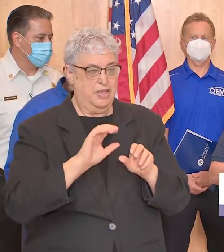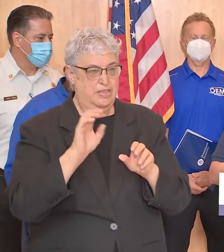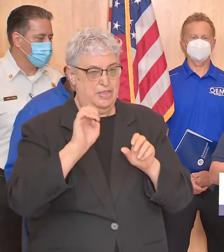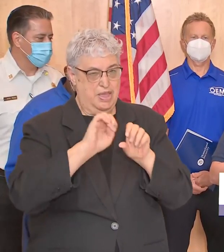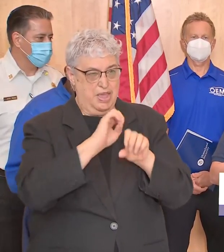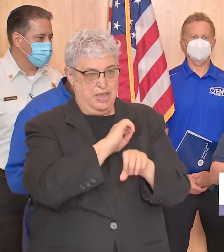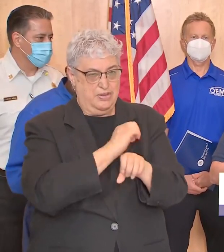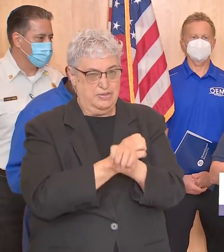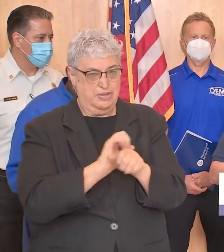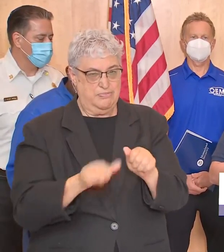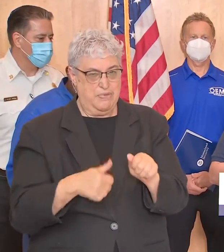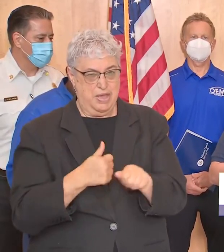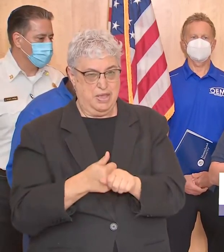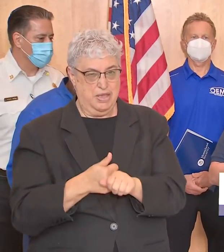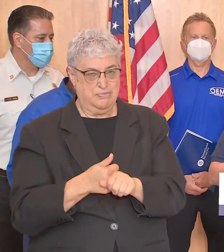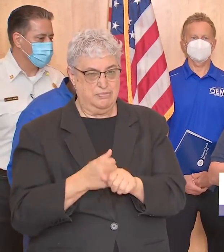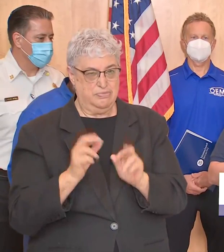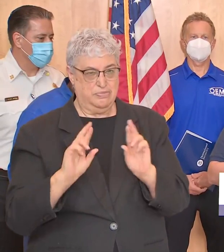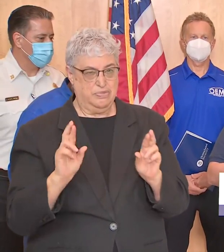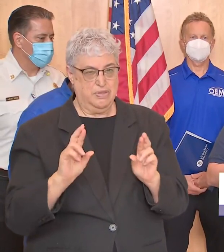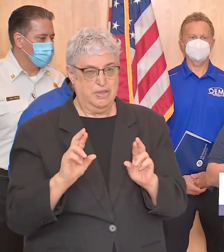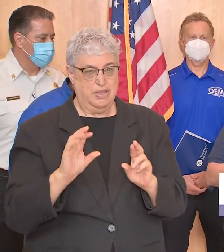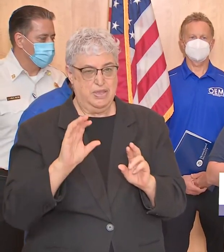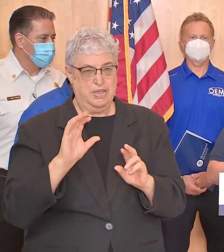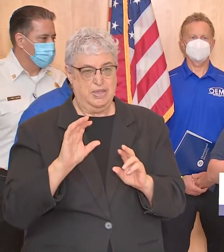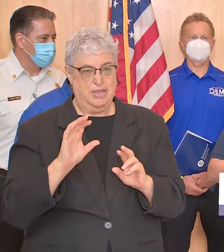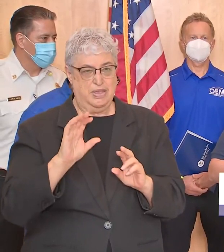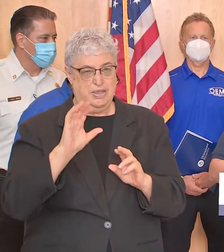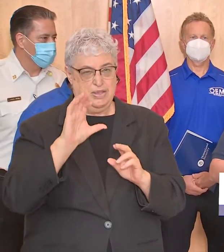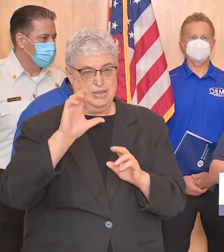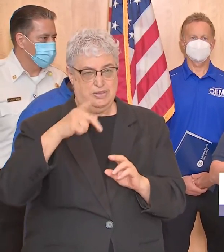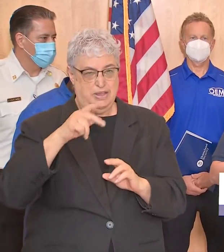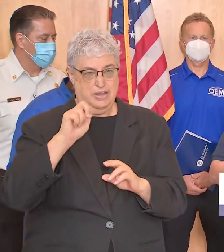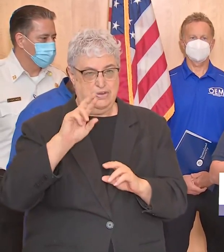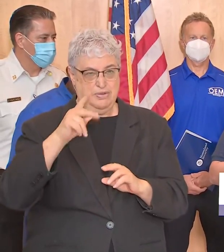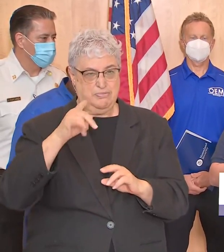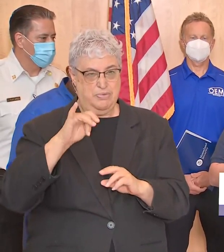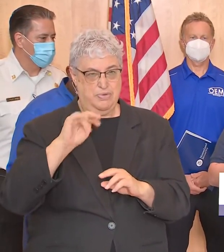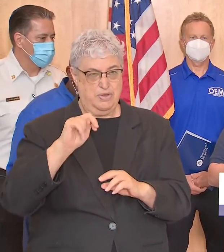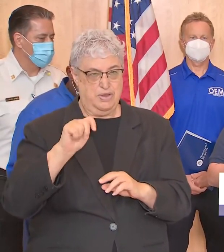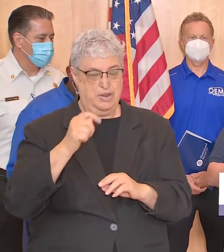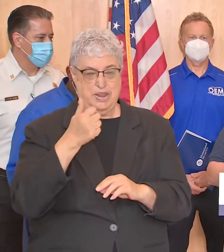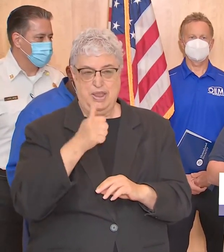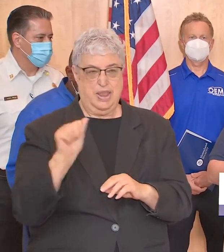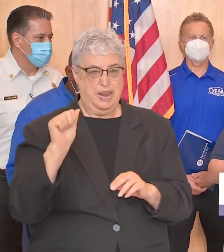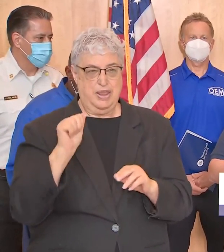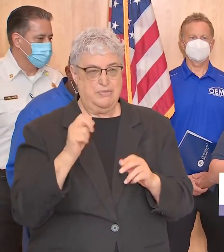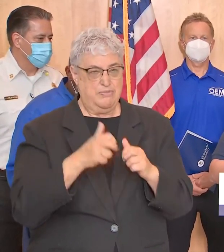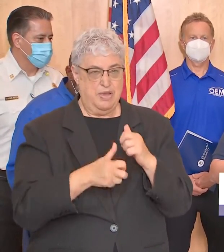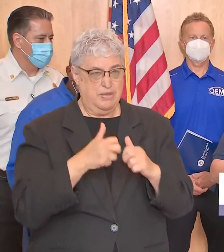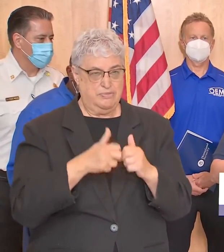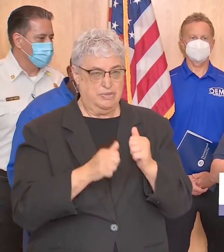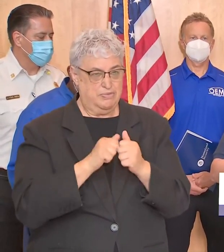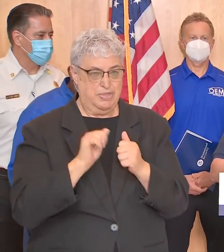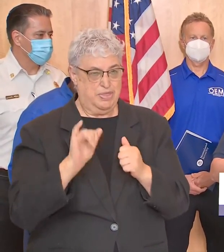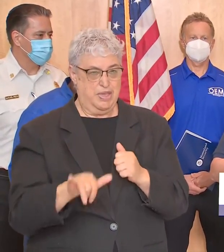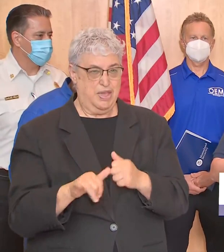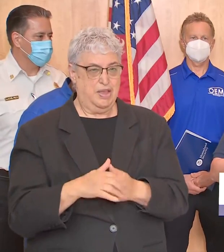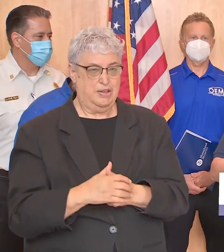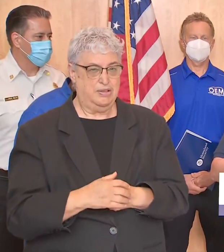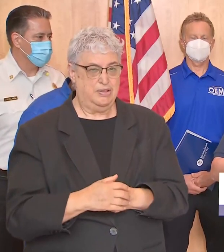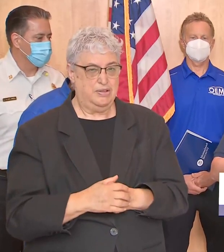supply is is ready to go that center point is ready to go should we have any impacts to the energy supply to those and have all those lined out